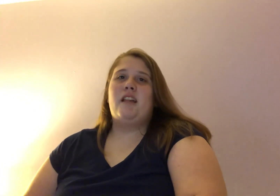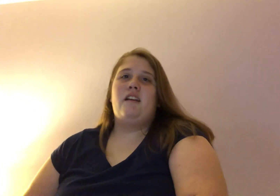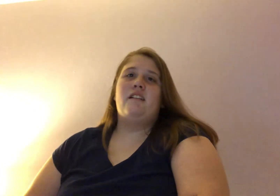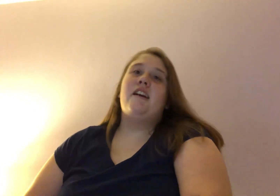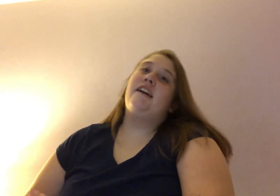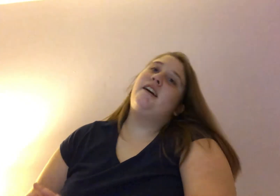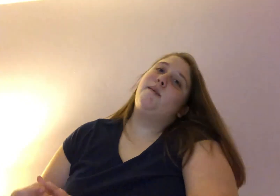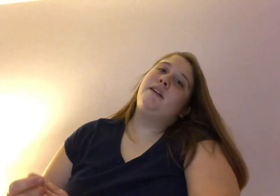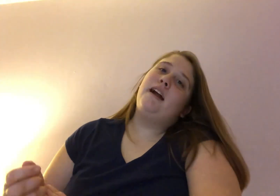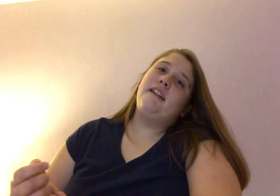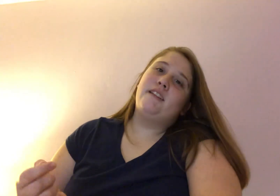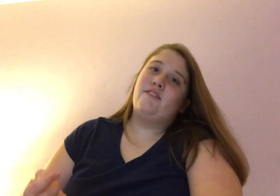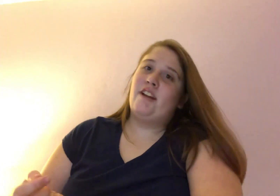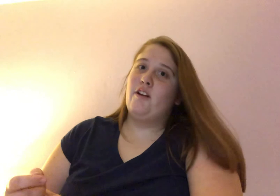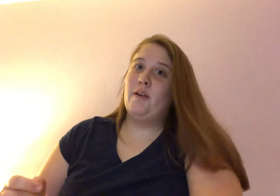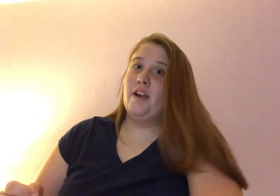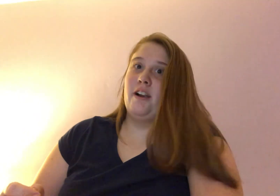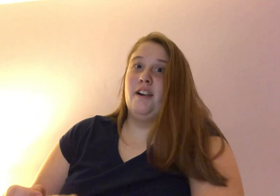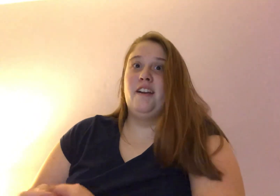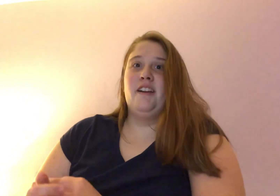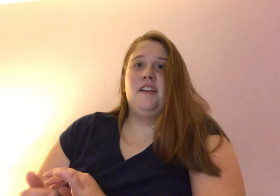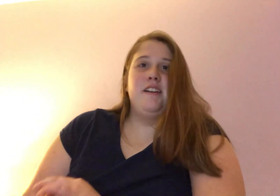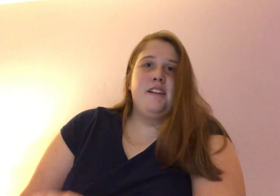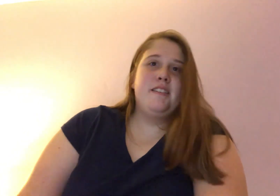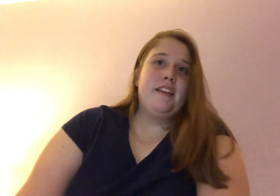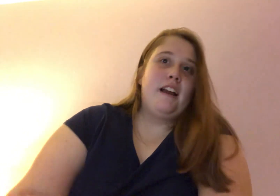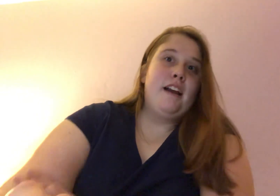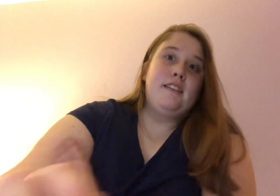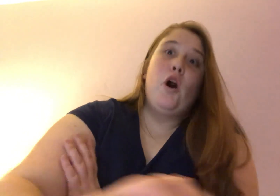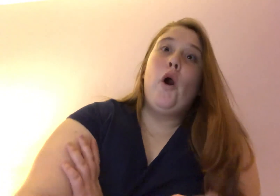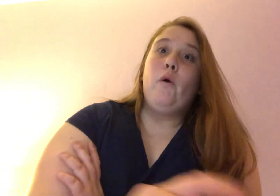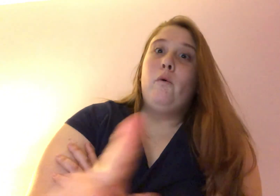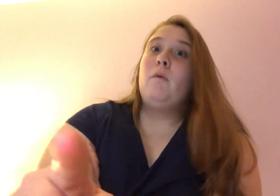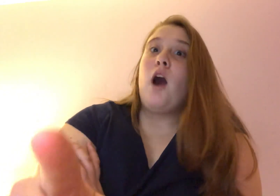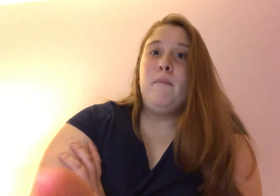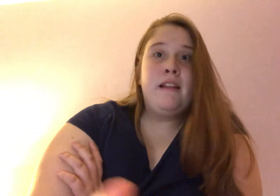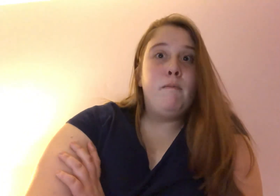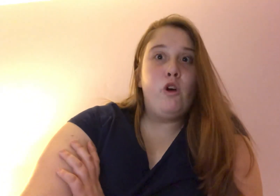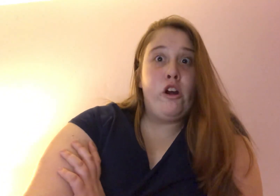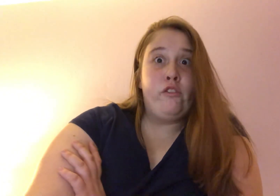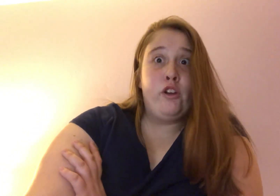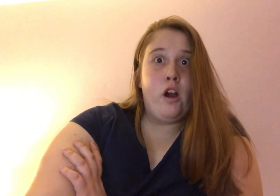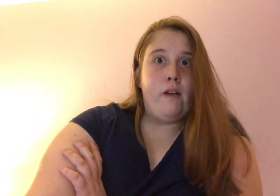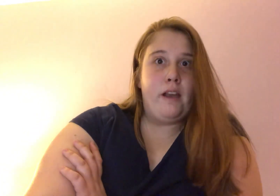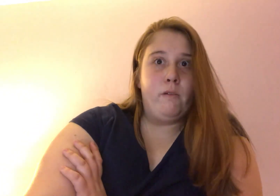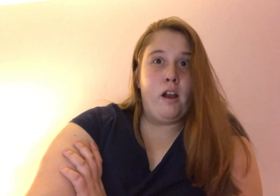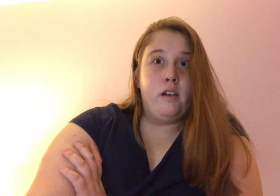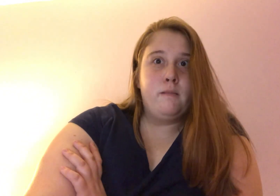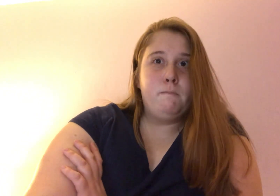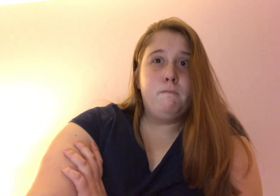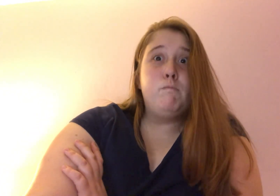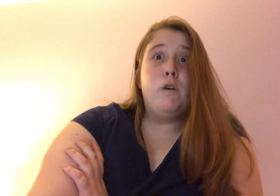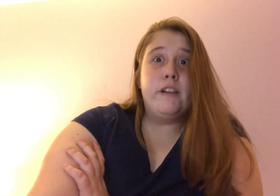Alright, I'm gonna end this video here. See you guys. Oh, comment down below if you know anyone. Please.